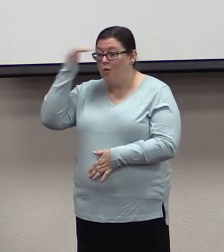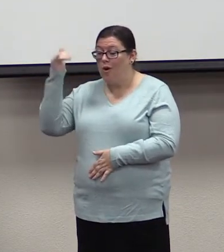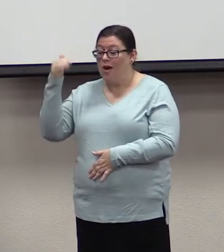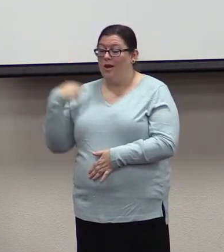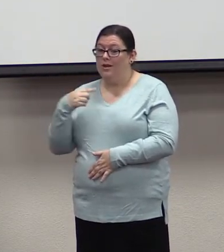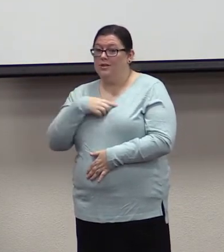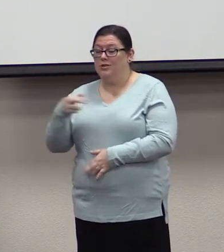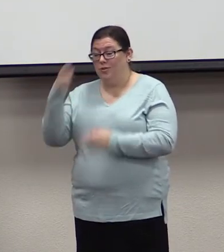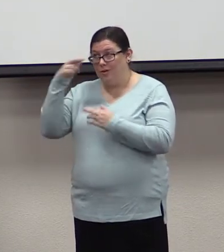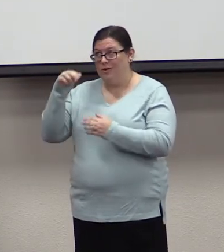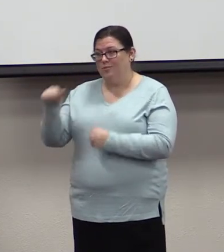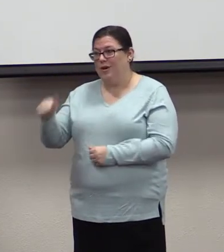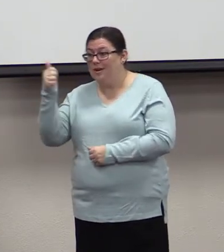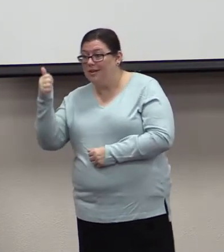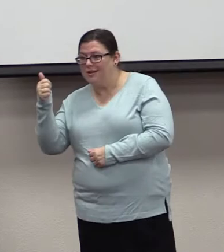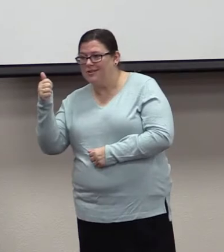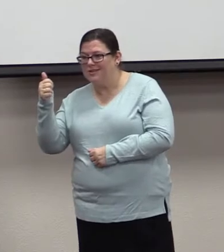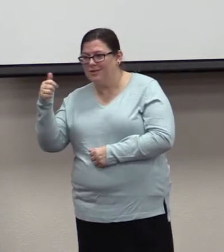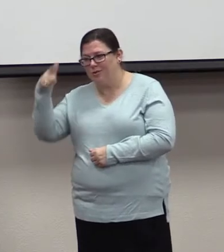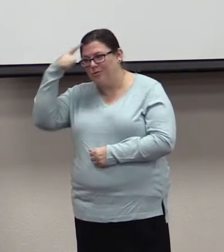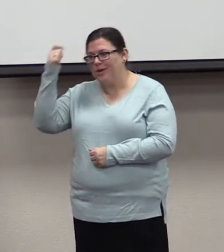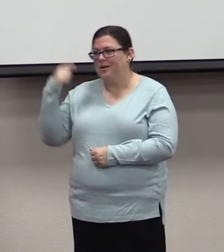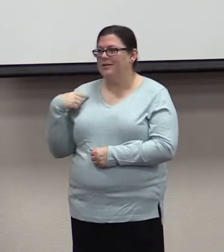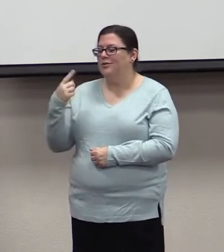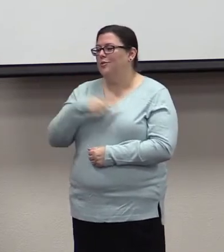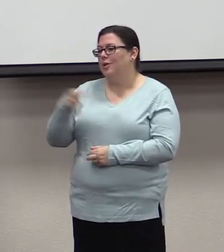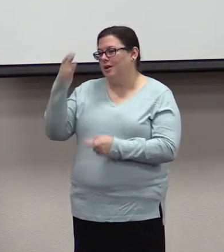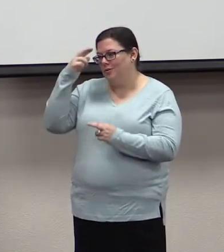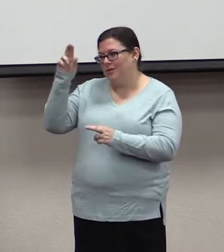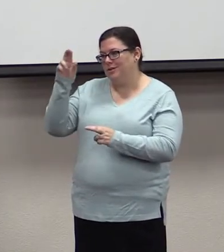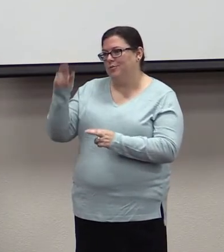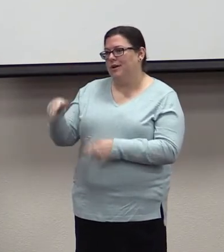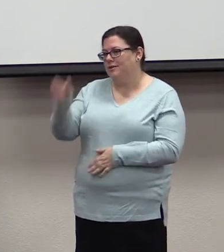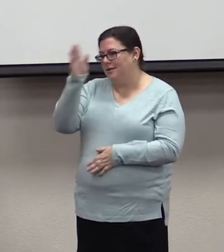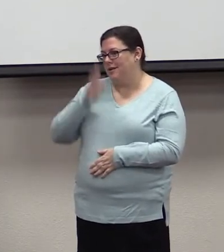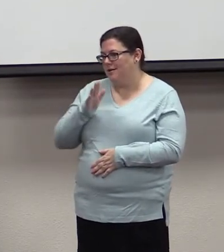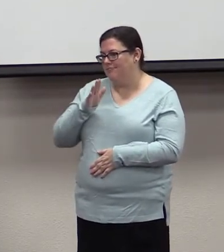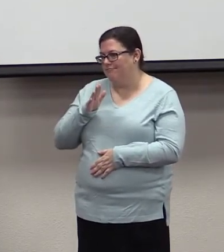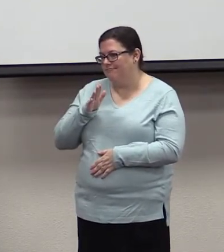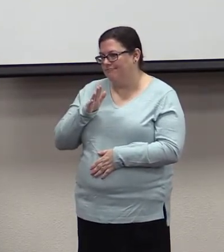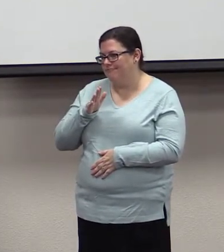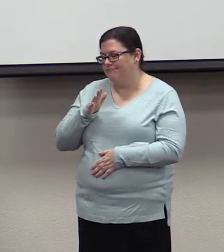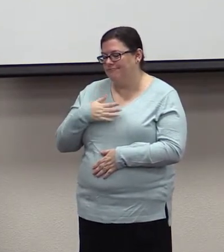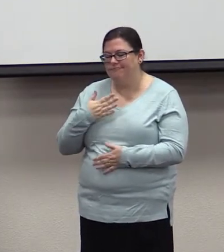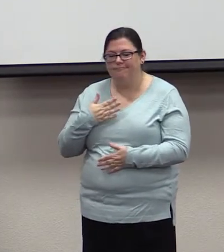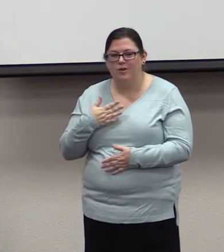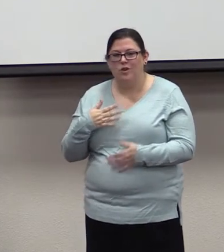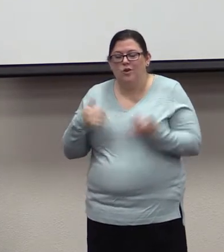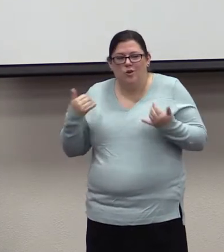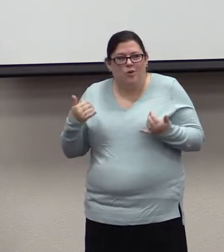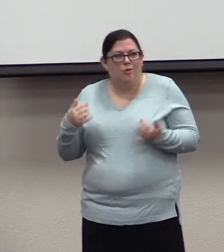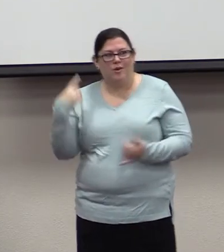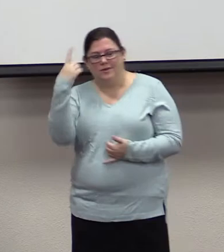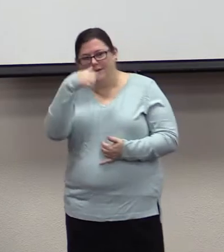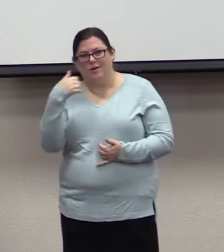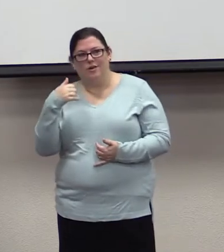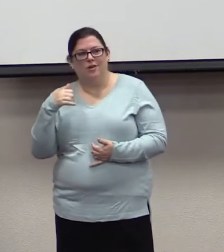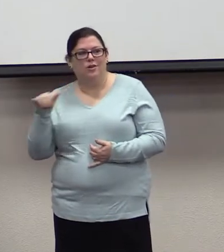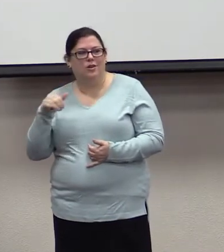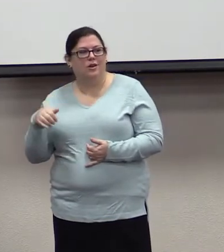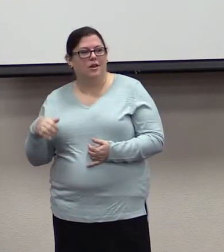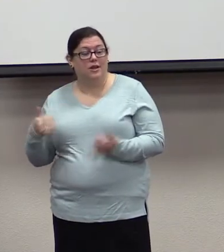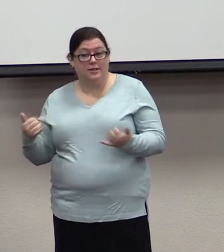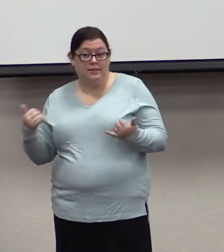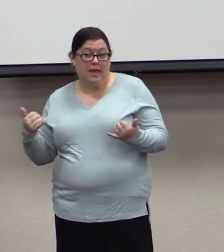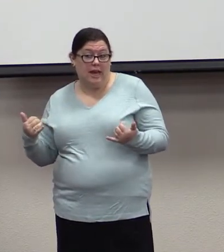Because we respect God. So what does God-pleasing obedience look like in today? In practical